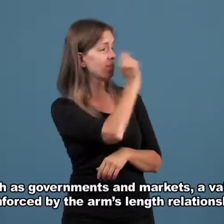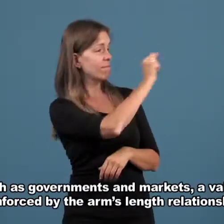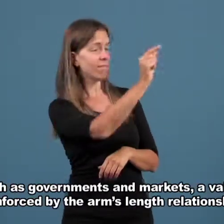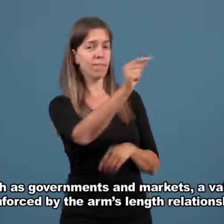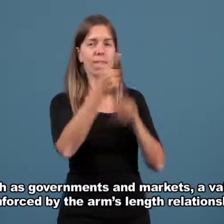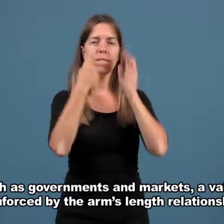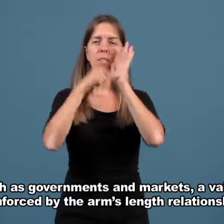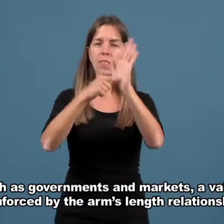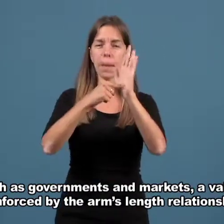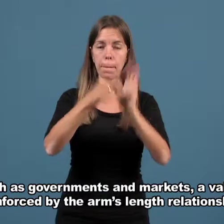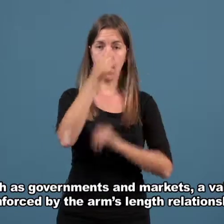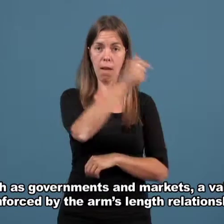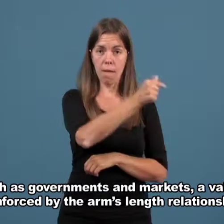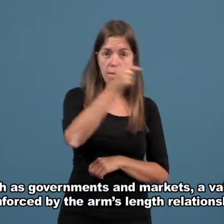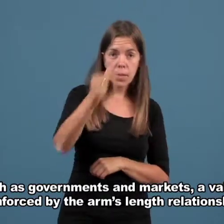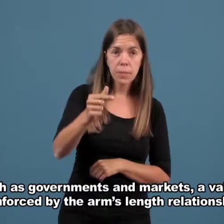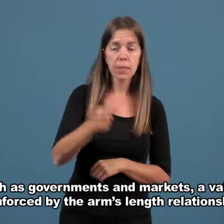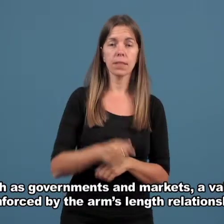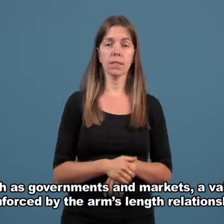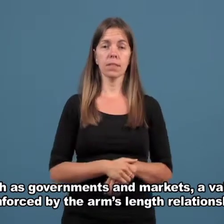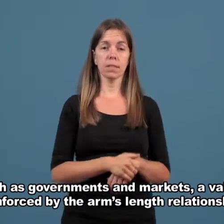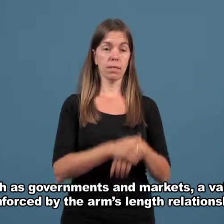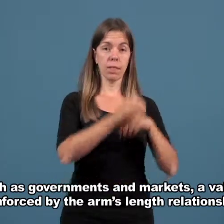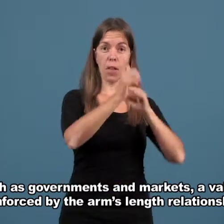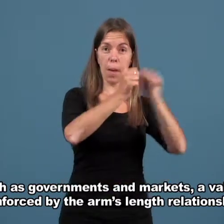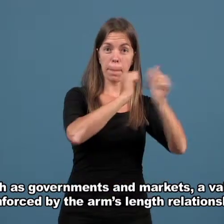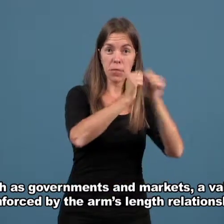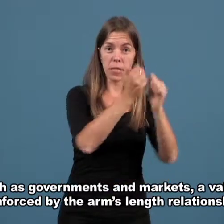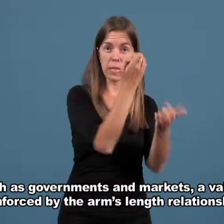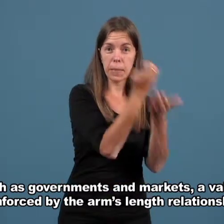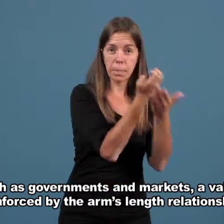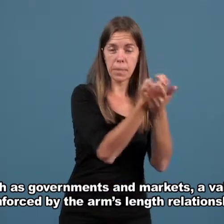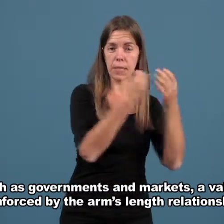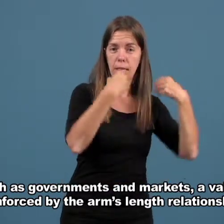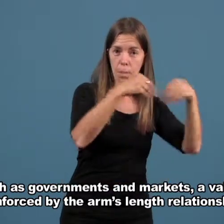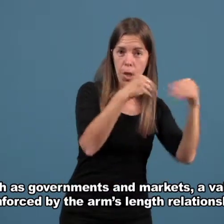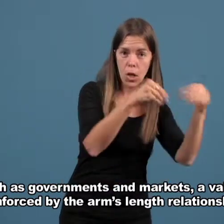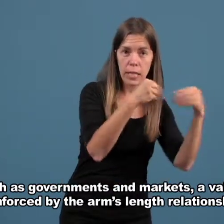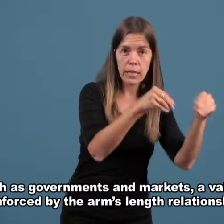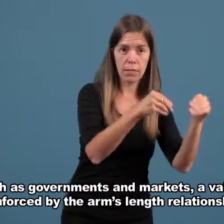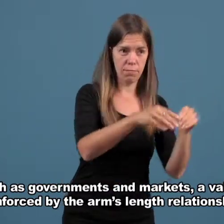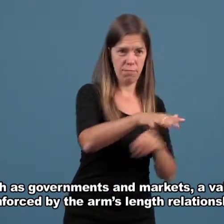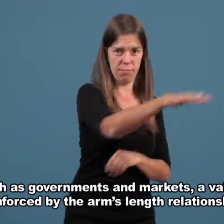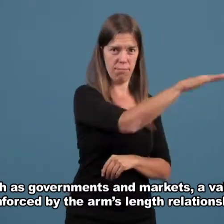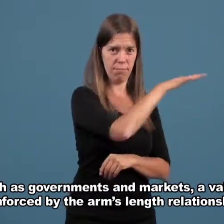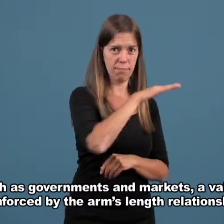such as governments and markets of value reinforced by the arm's-length relationship.